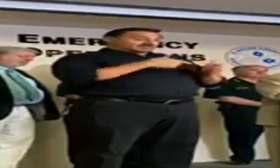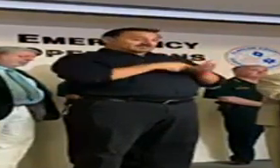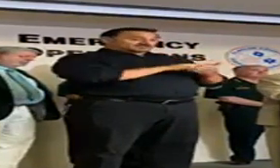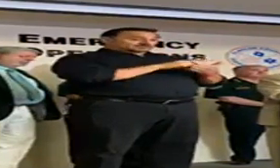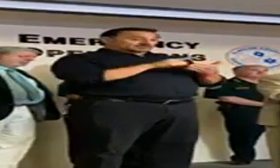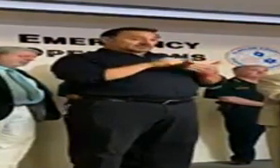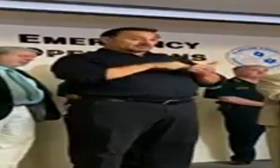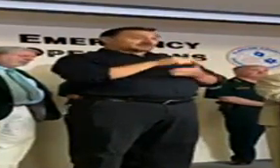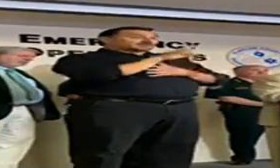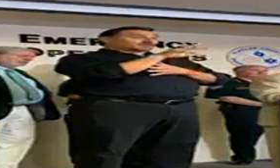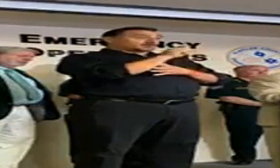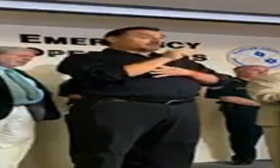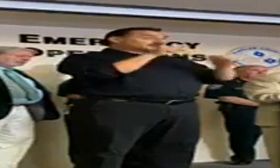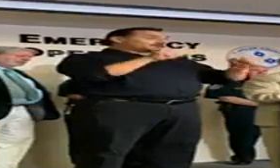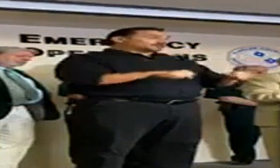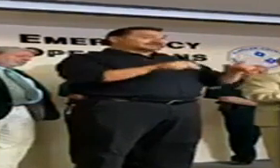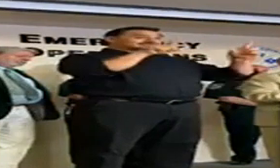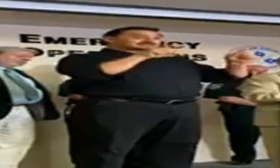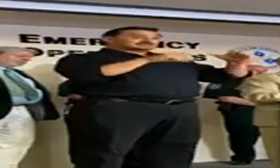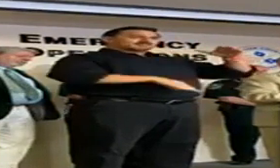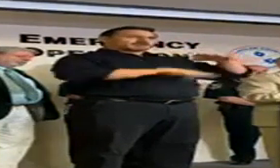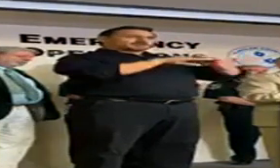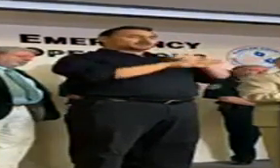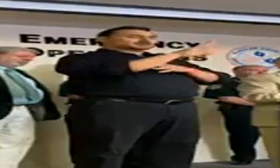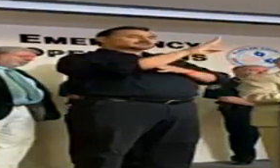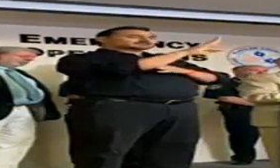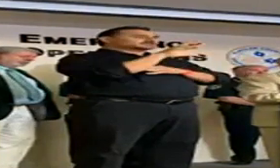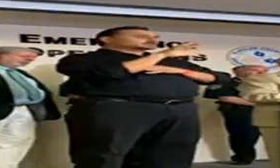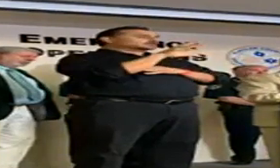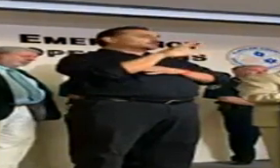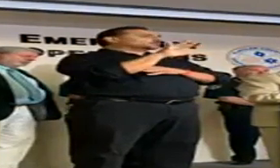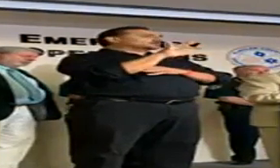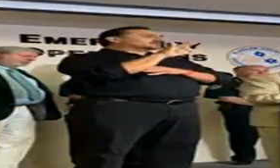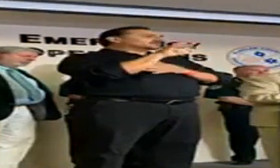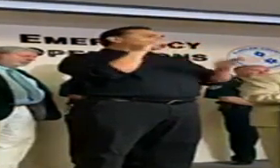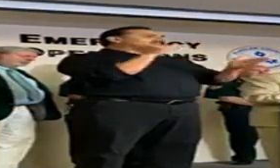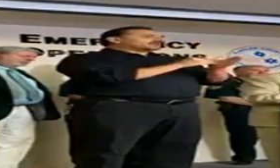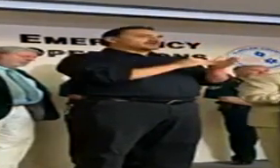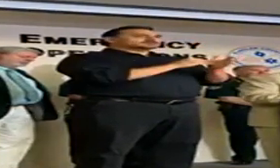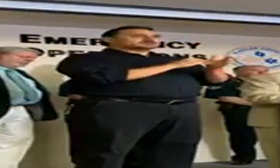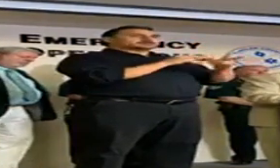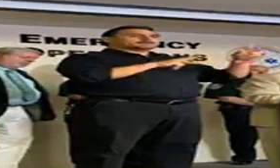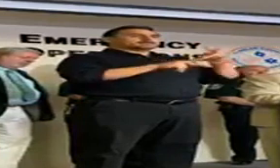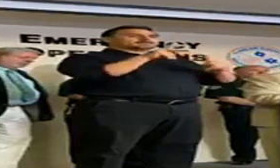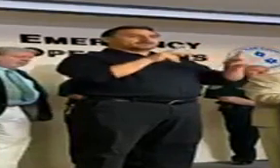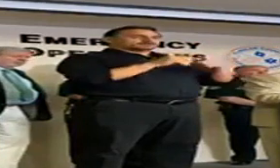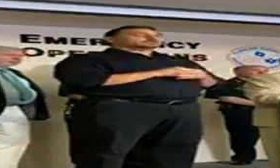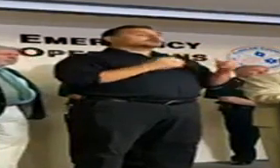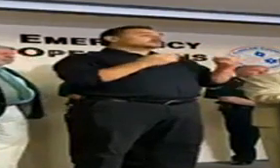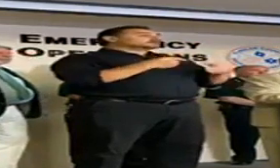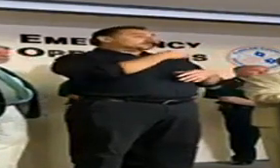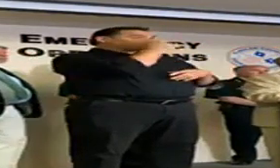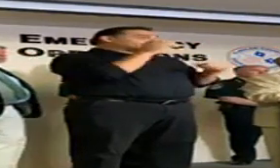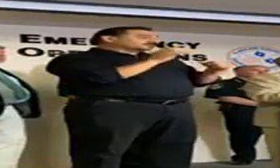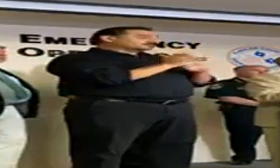the capability in Florida to test up to 625,000 people. So because